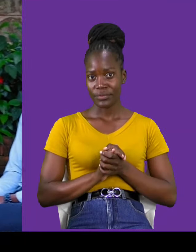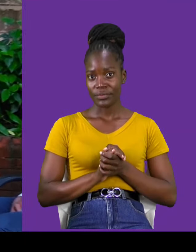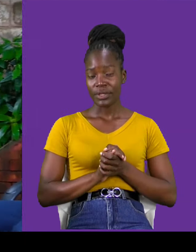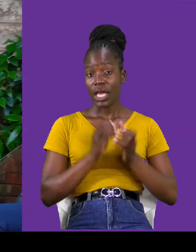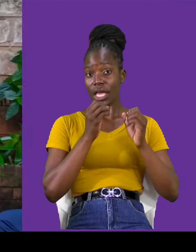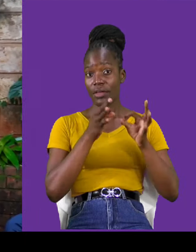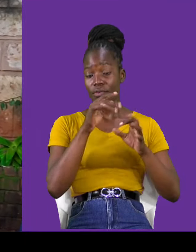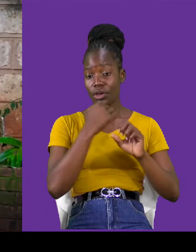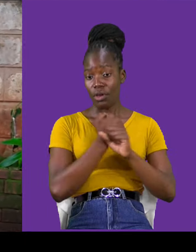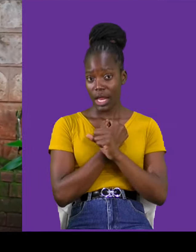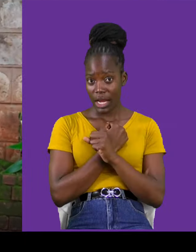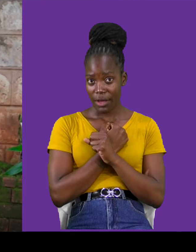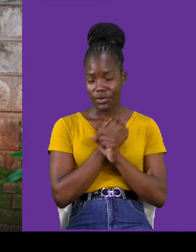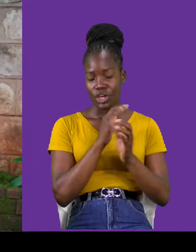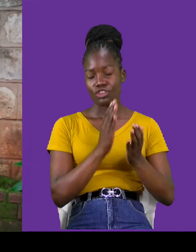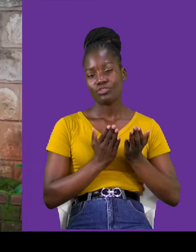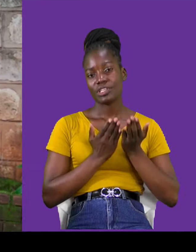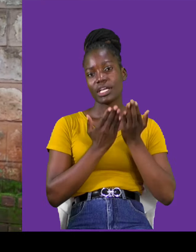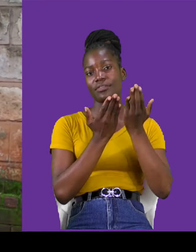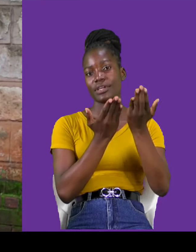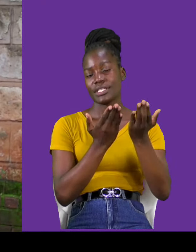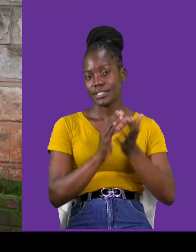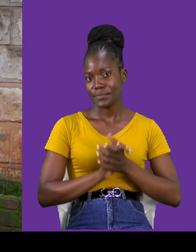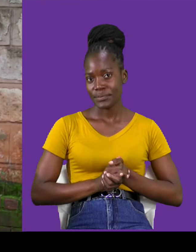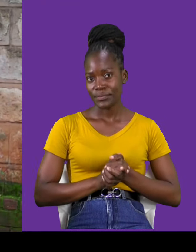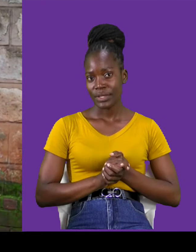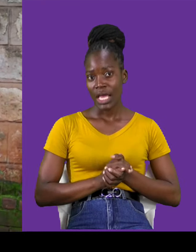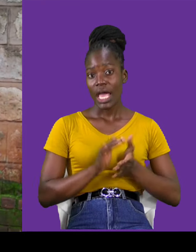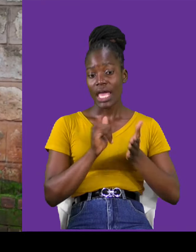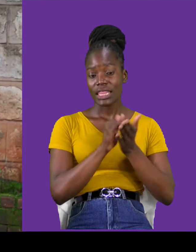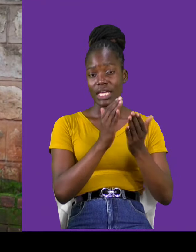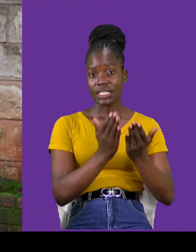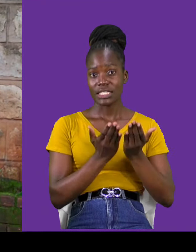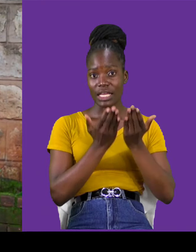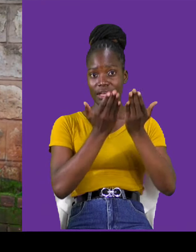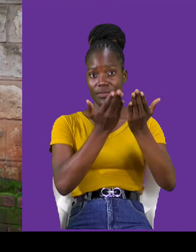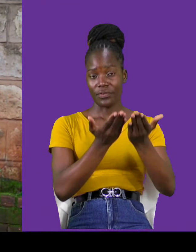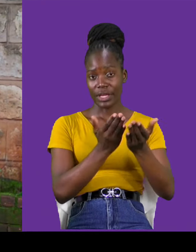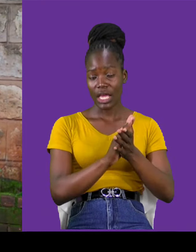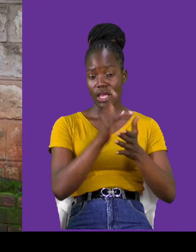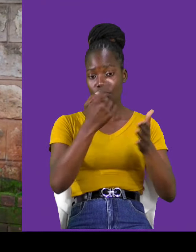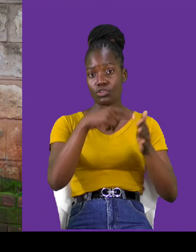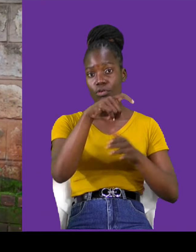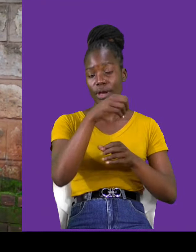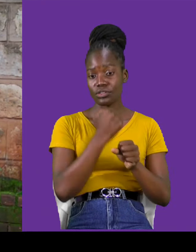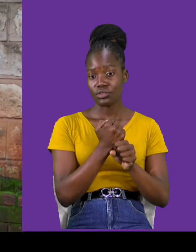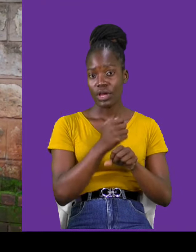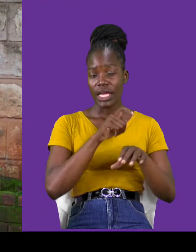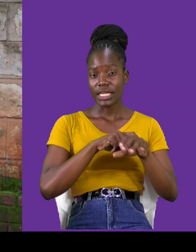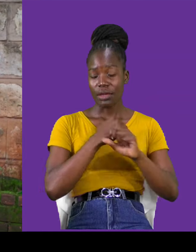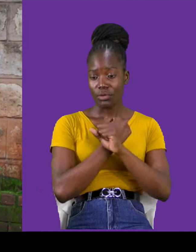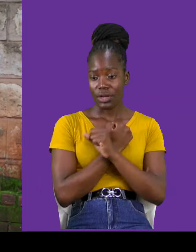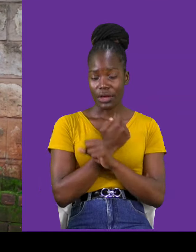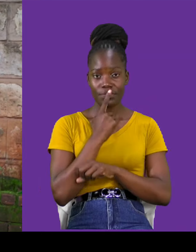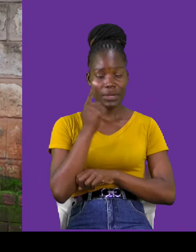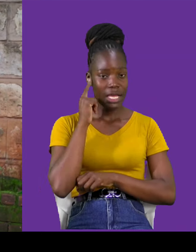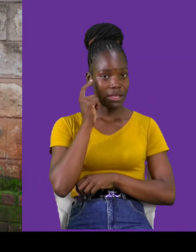you sacrifice, and that sacrifice, is what you should do, when you're in love with a deaf person, if you're a hearing individual,